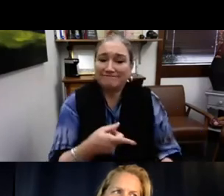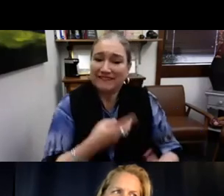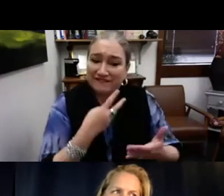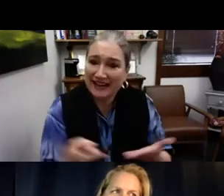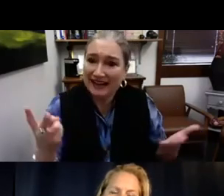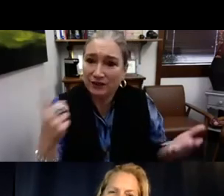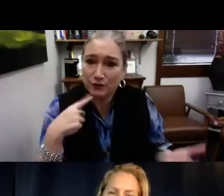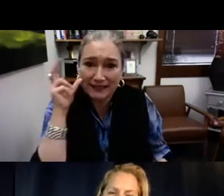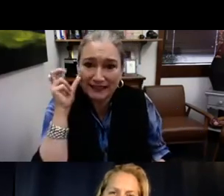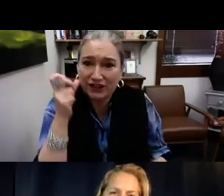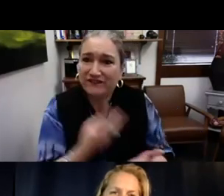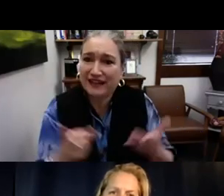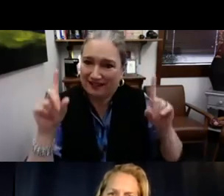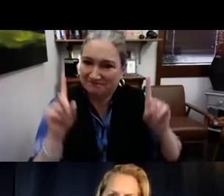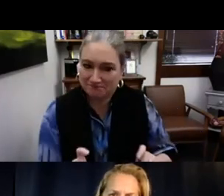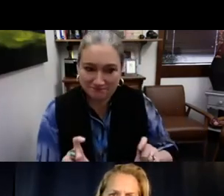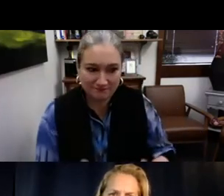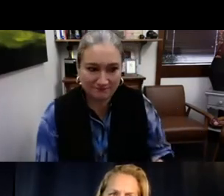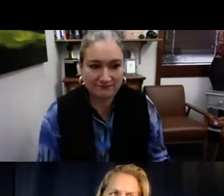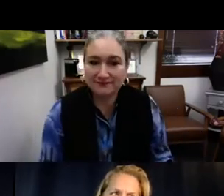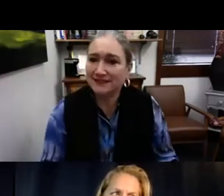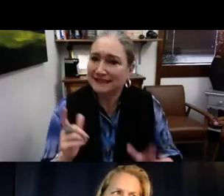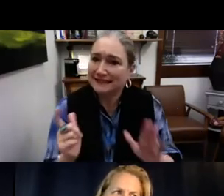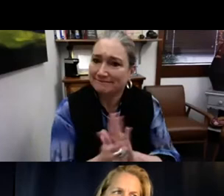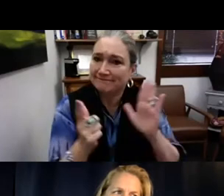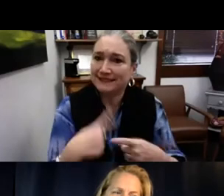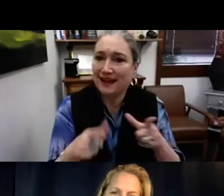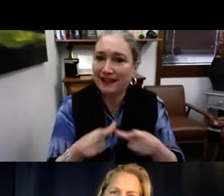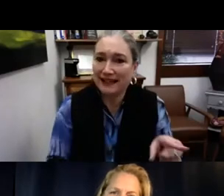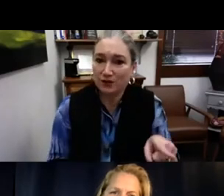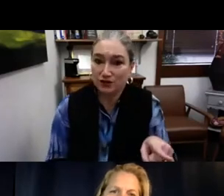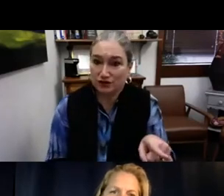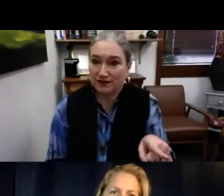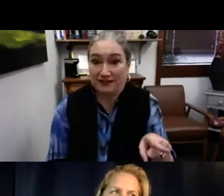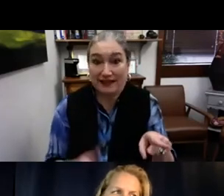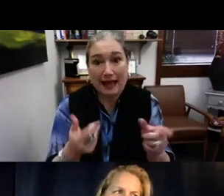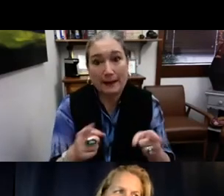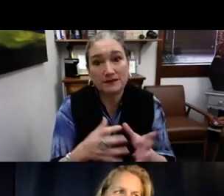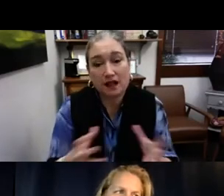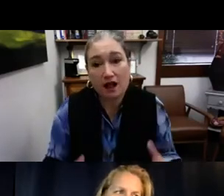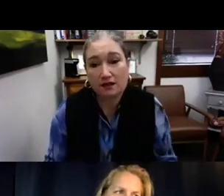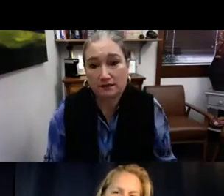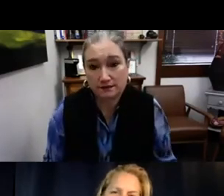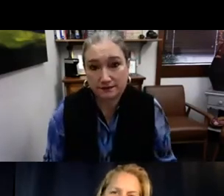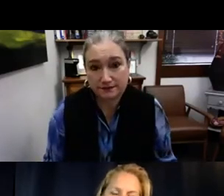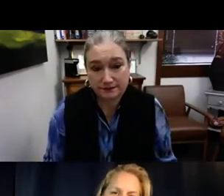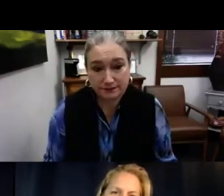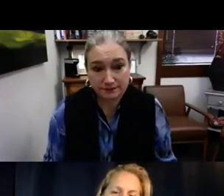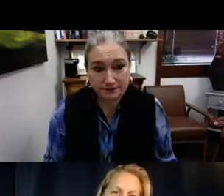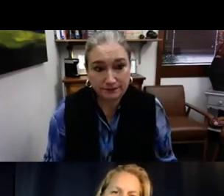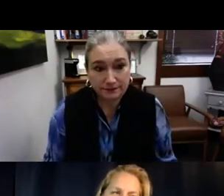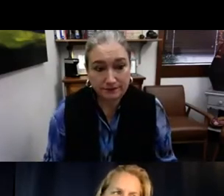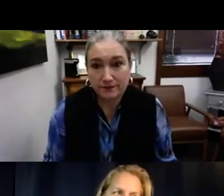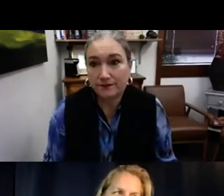And the person's holding the baby and say, how? And it says, failed to hear. And you see, it says zero